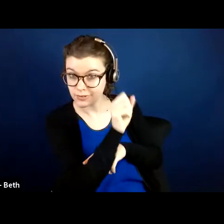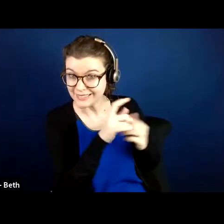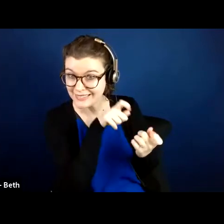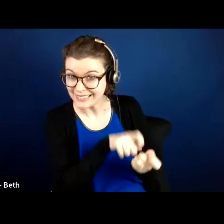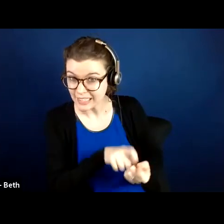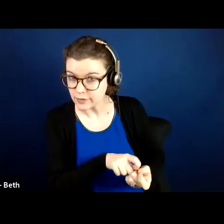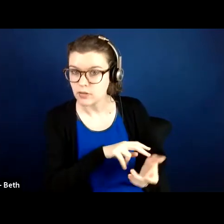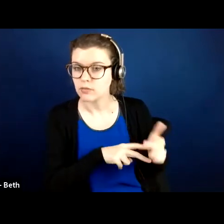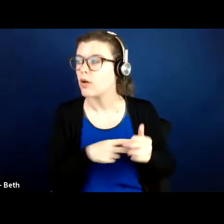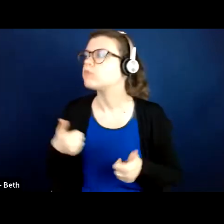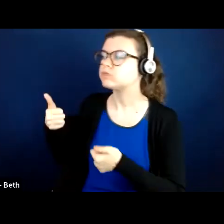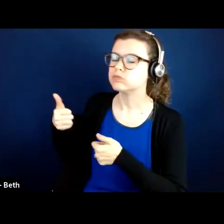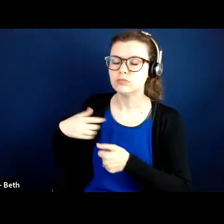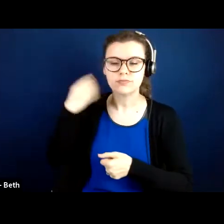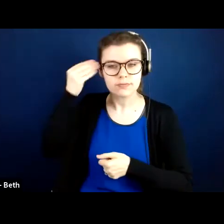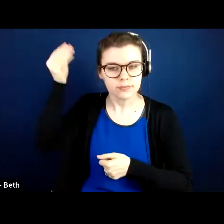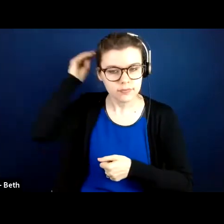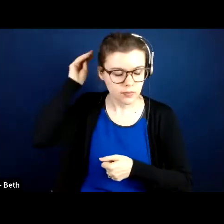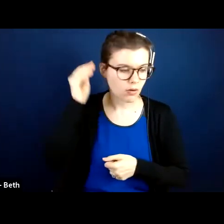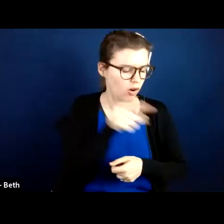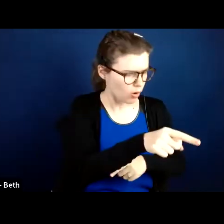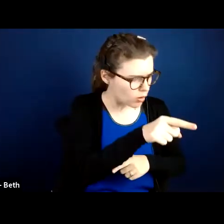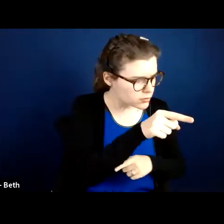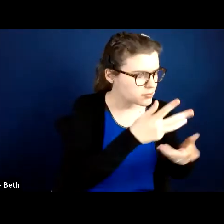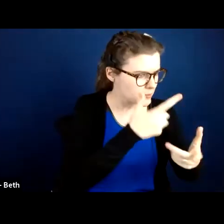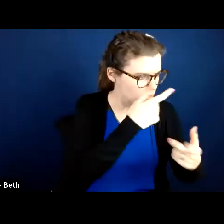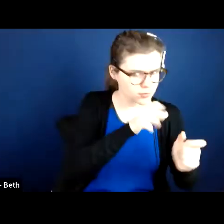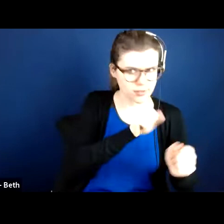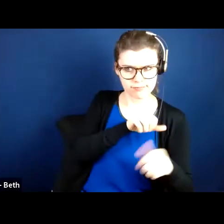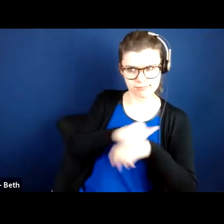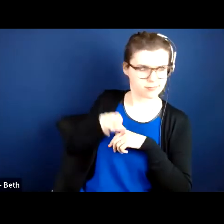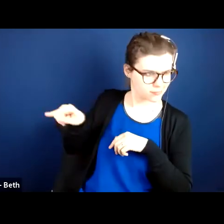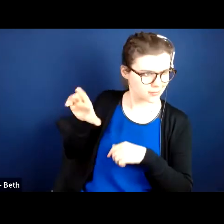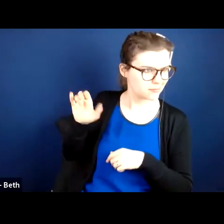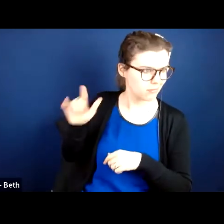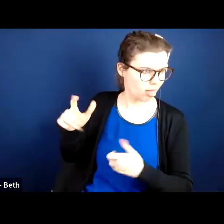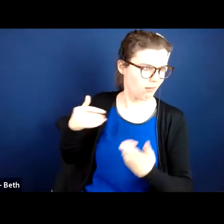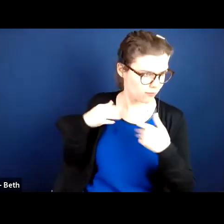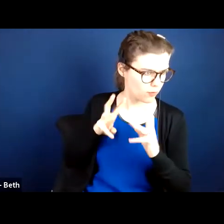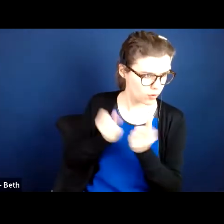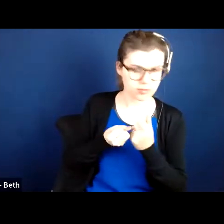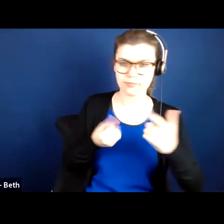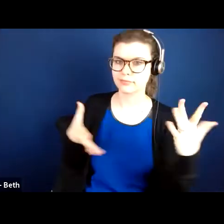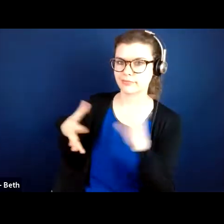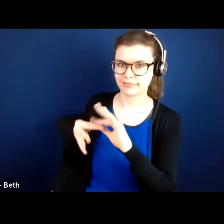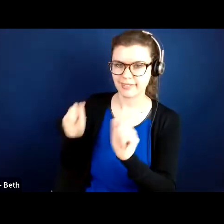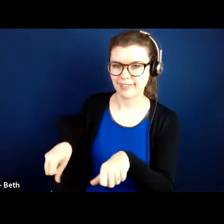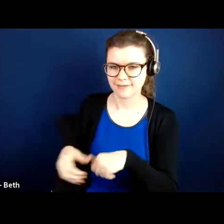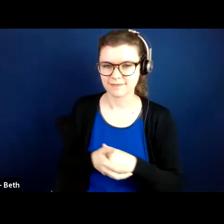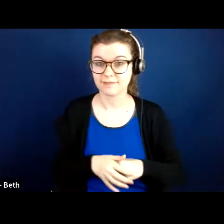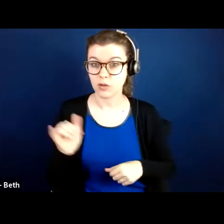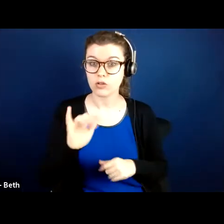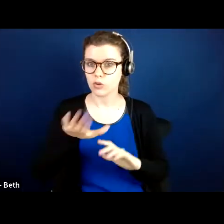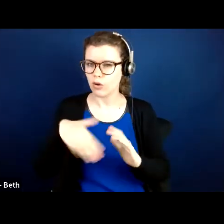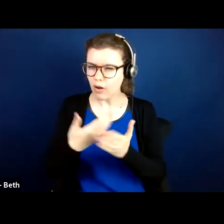that if they have people who might be interested, they can send them your way. Also, letting all the IL specialists